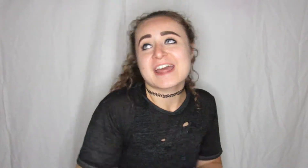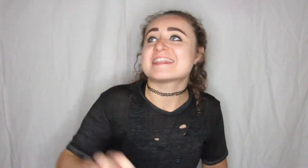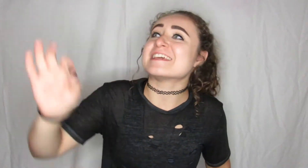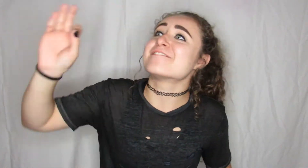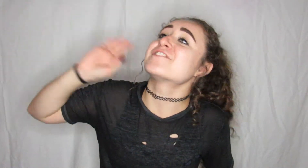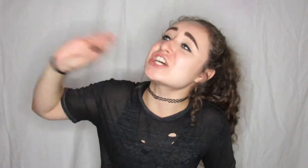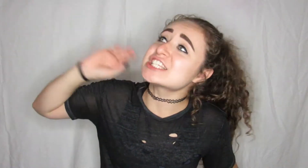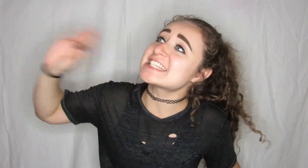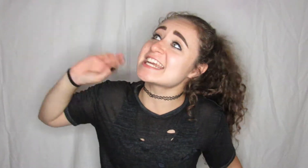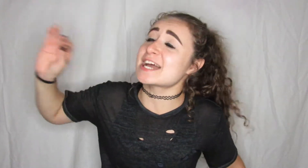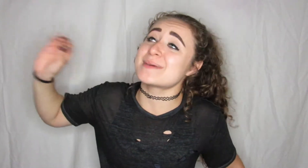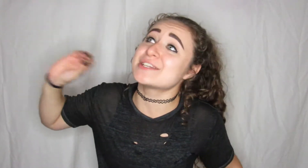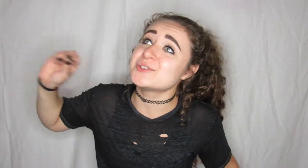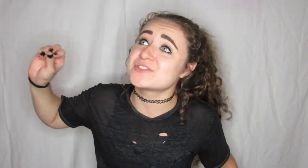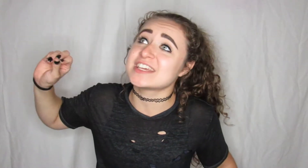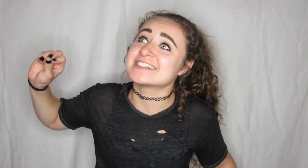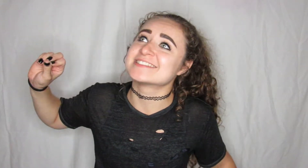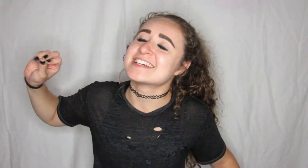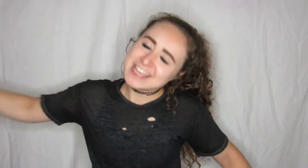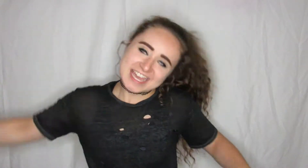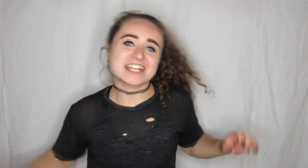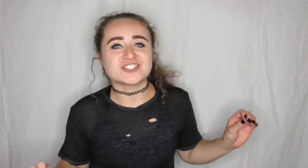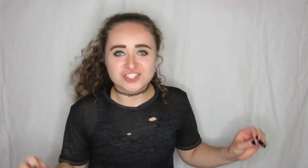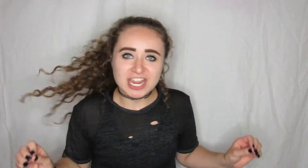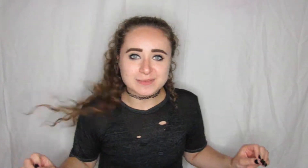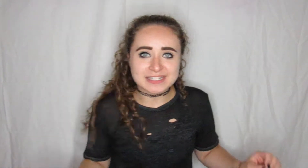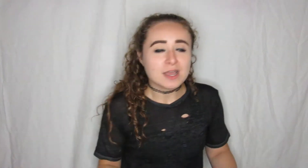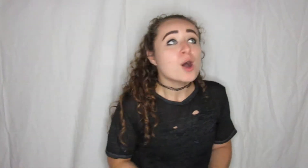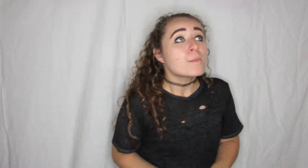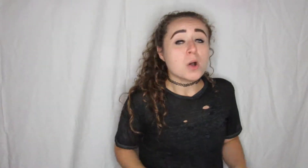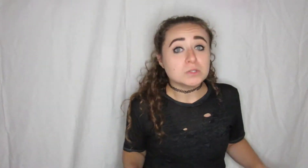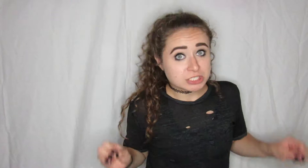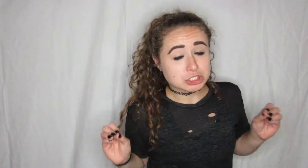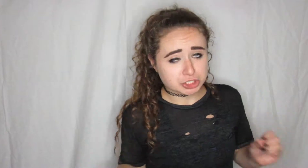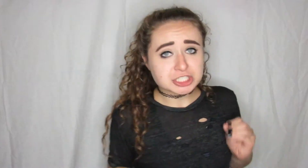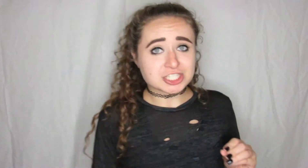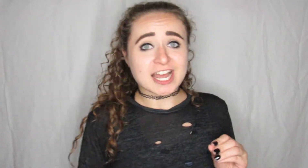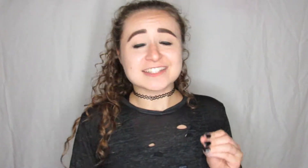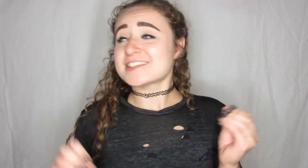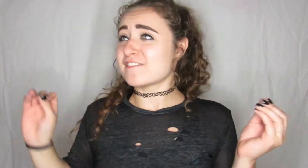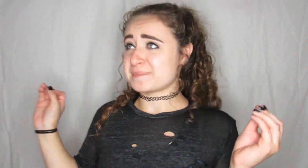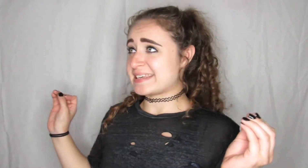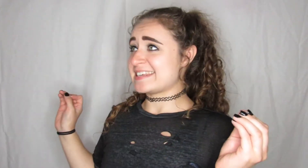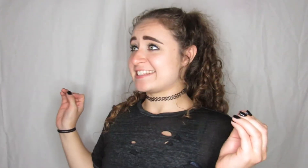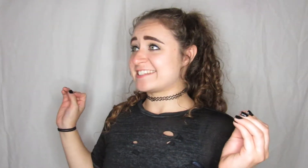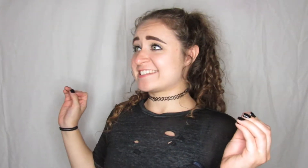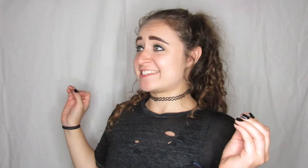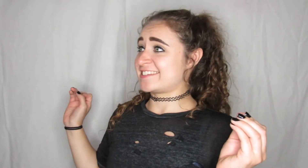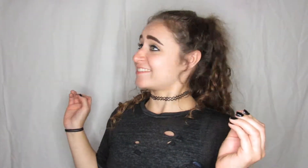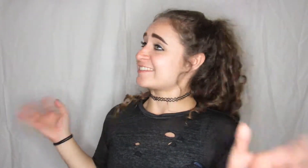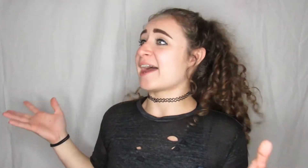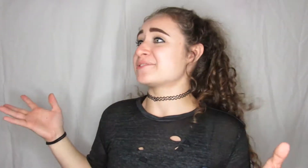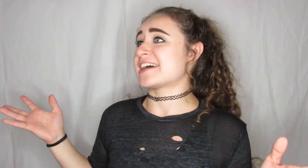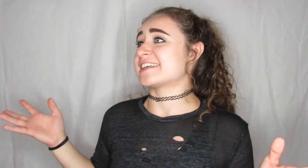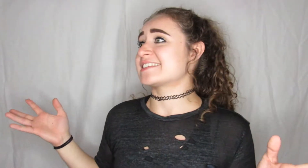the first thing on my newsfeed is Jamie posting screenshots of Pete's snapchats